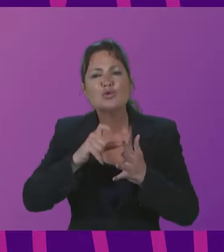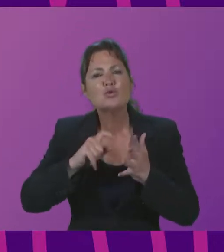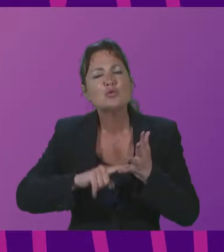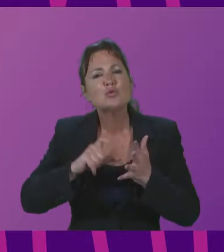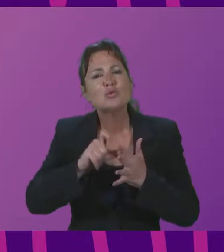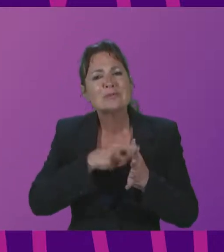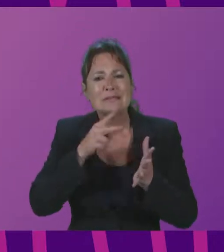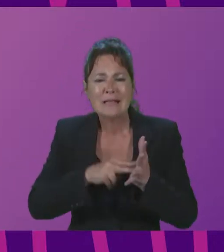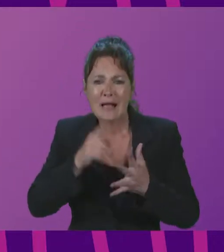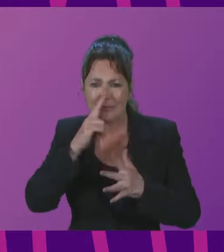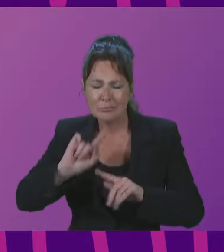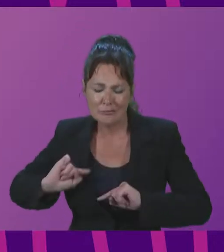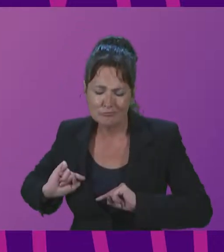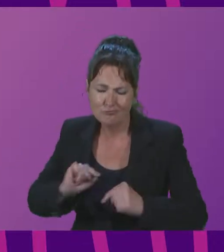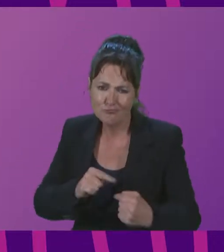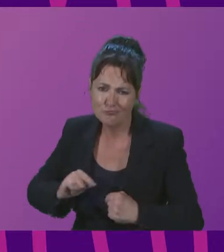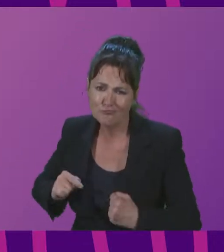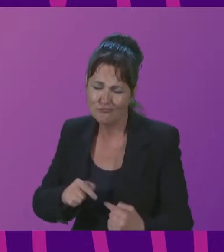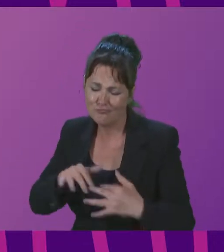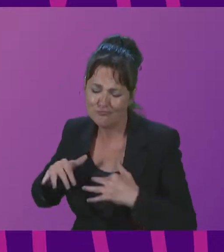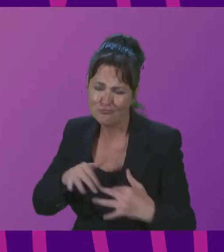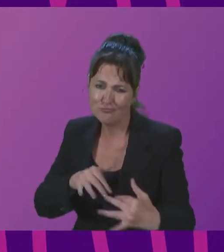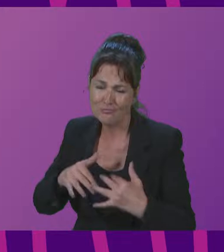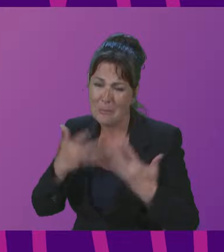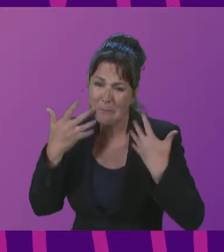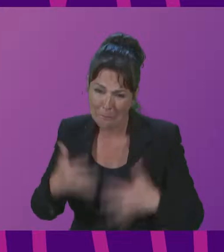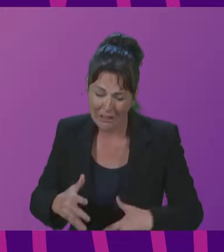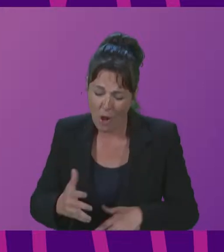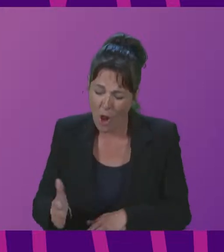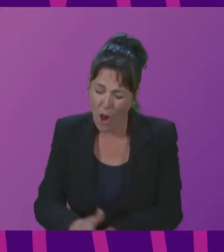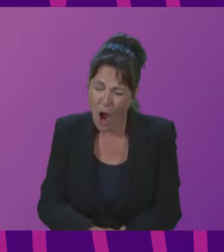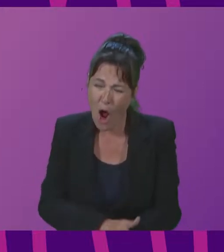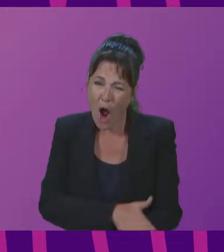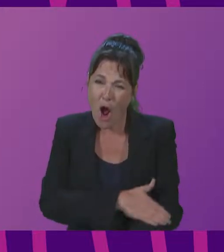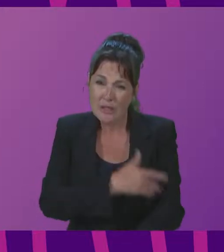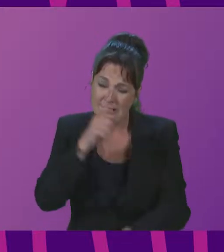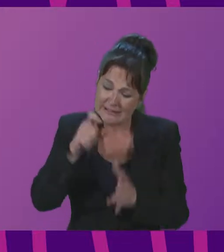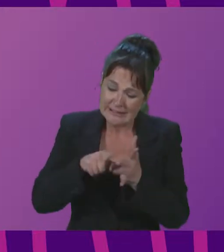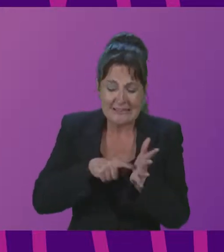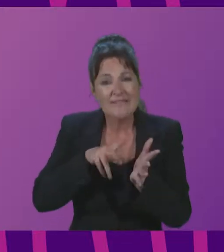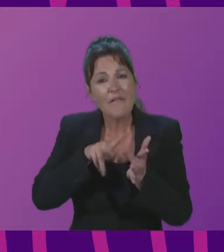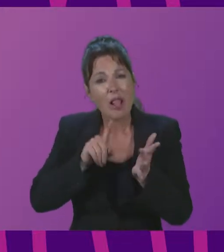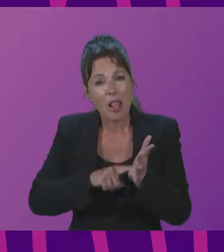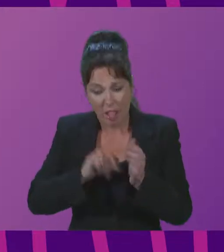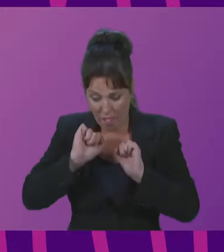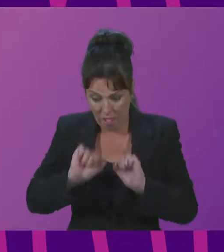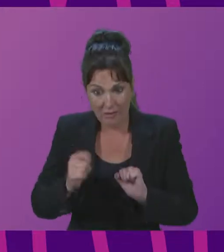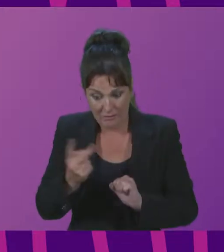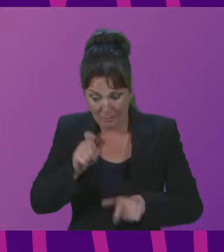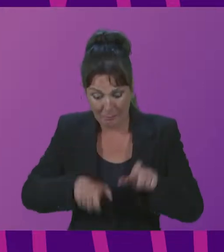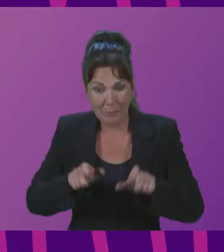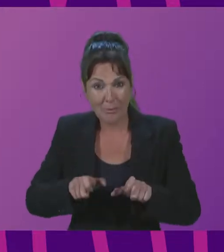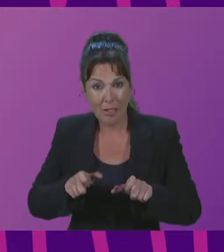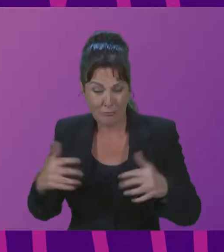and endured the longest civil war in history, which ended with the